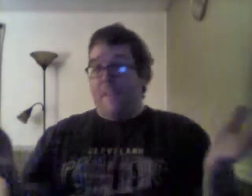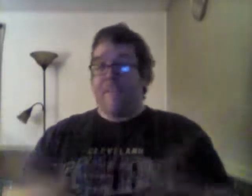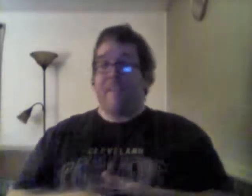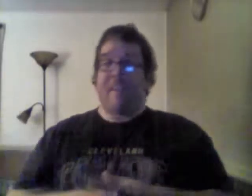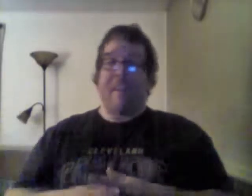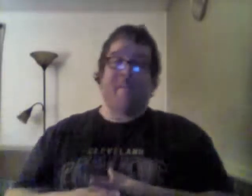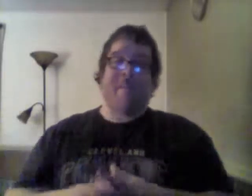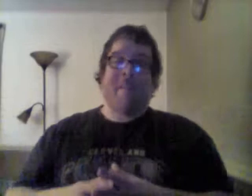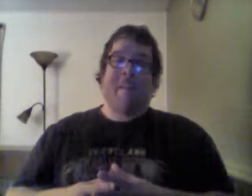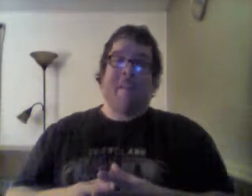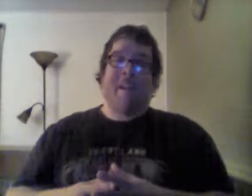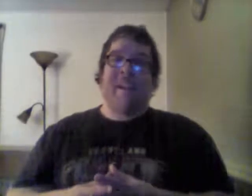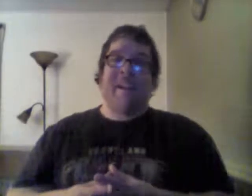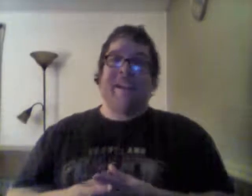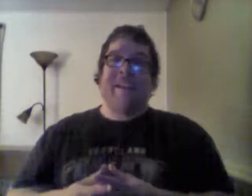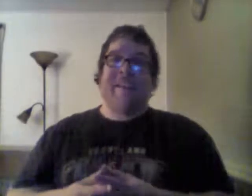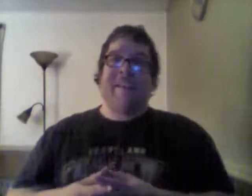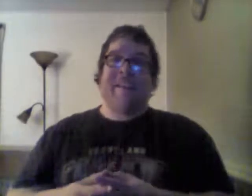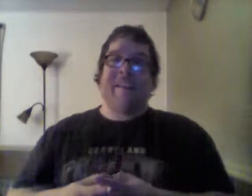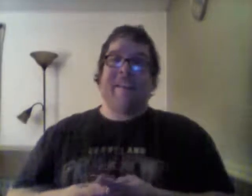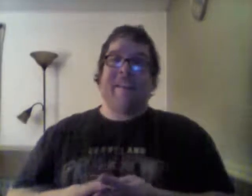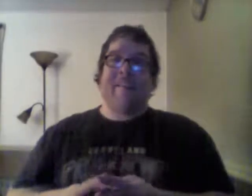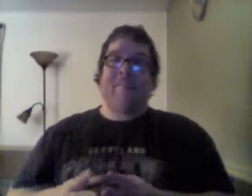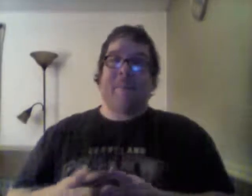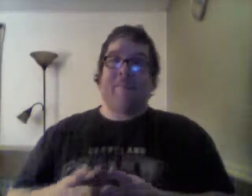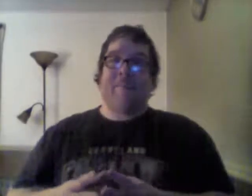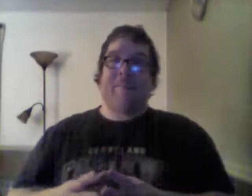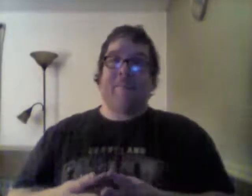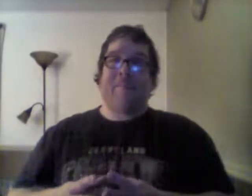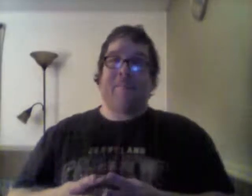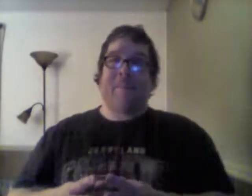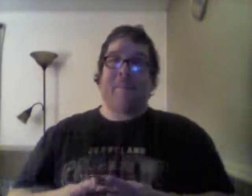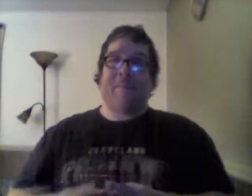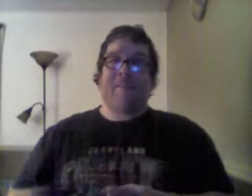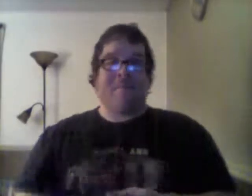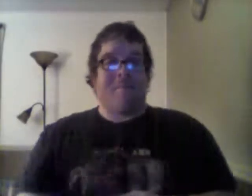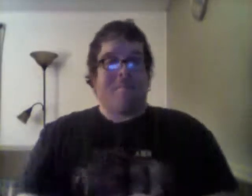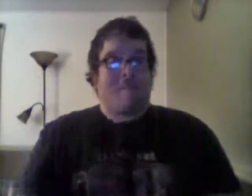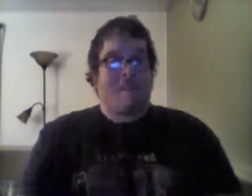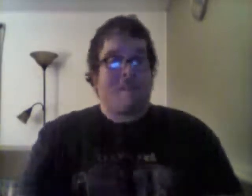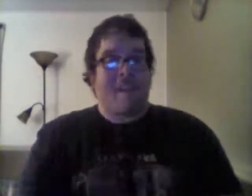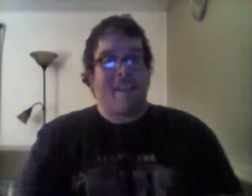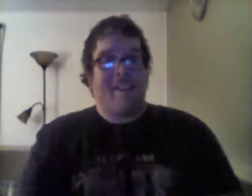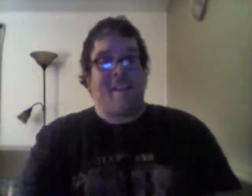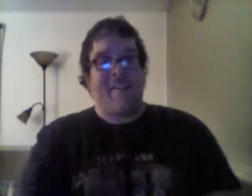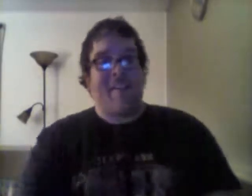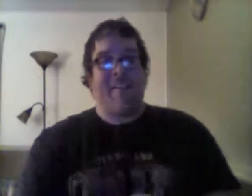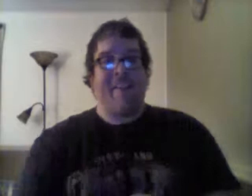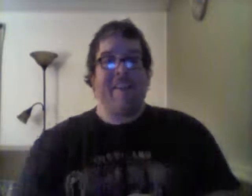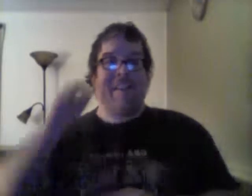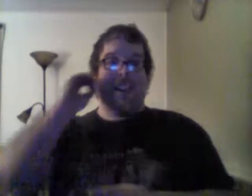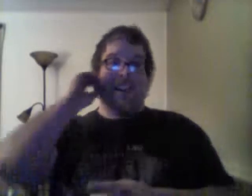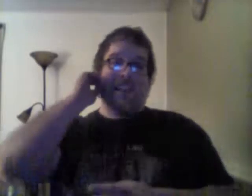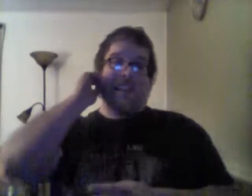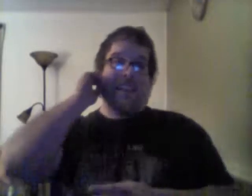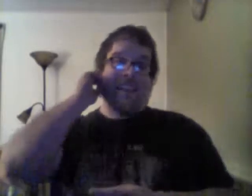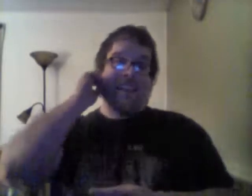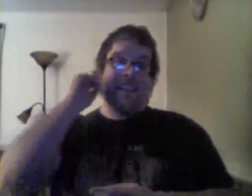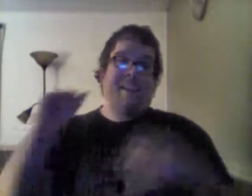hence the title. And the people in the sorority, these girls in the sorority find this out. And they're, like, inside to kind